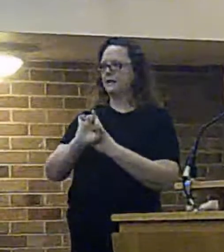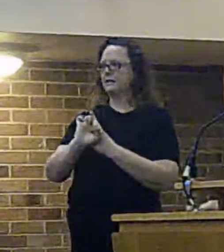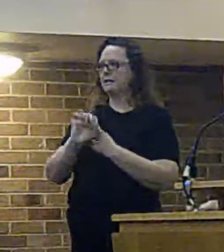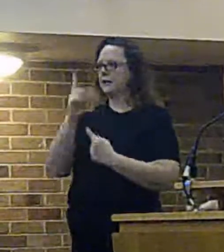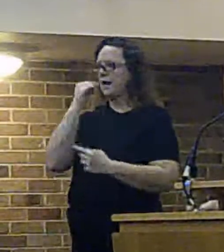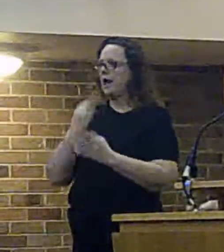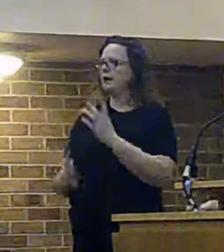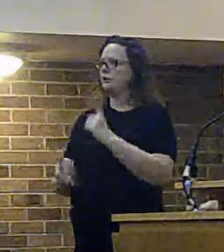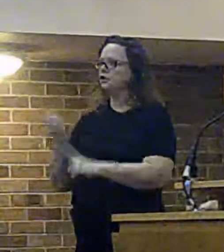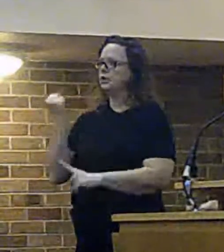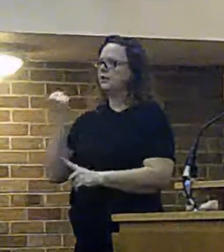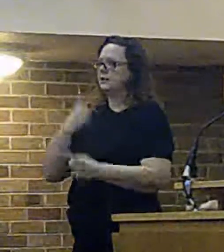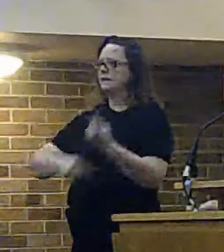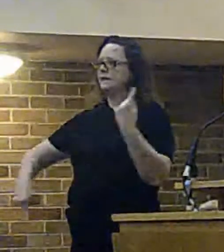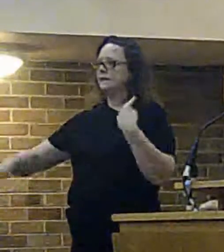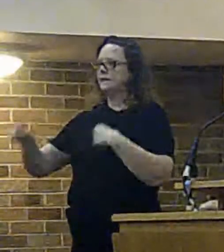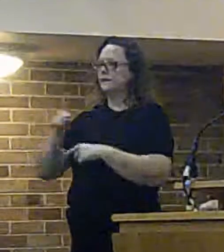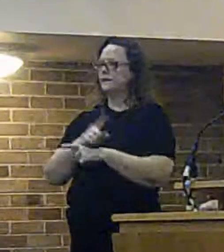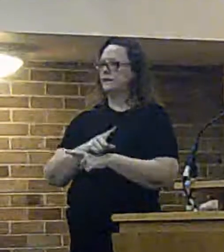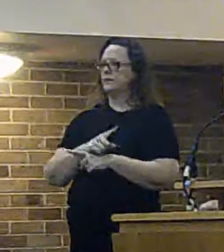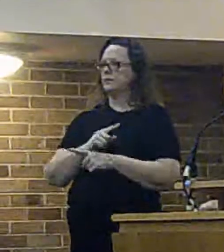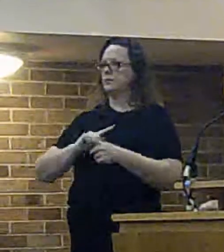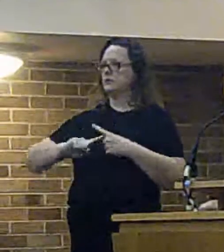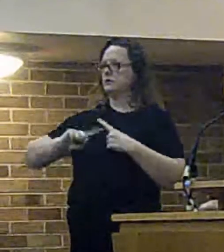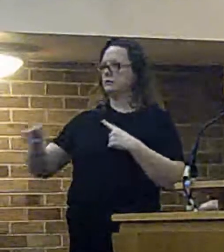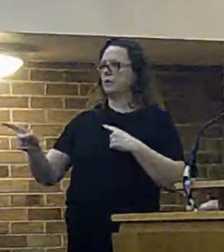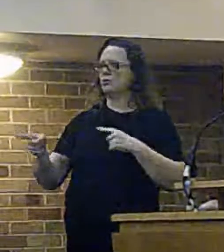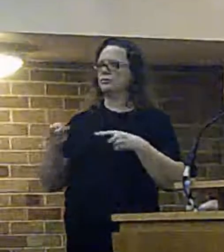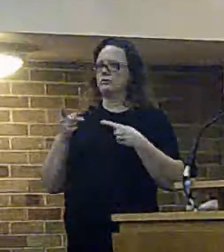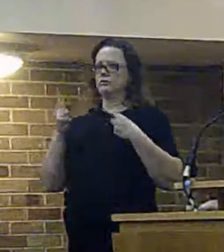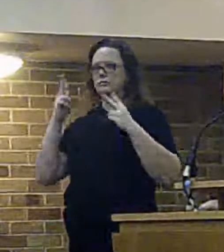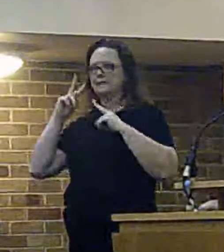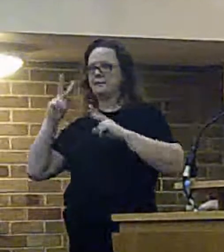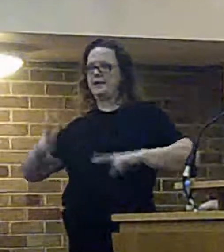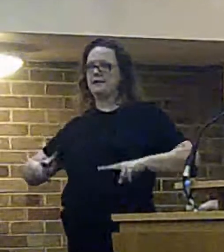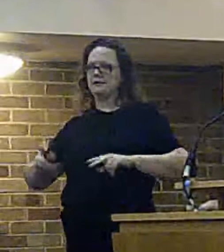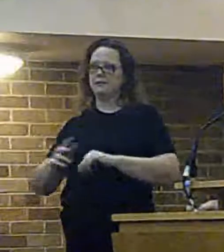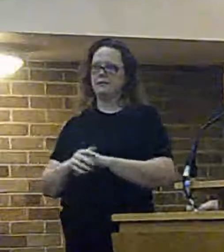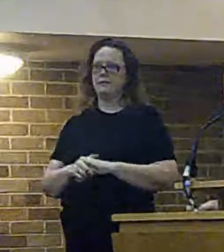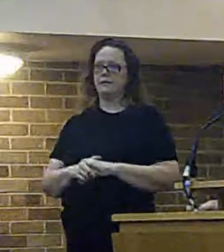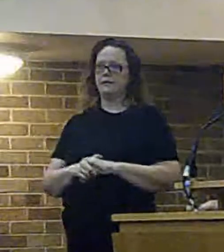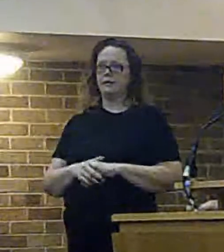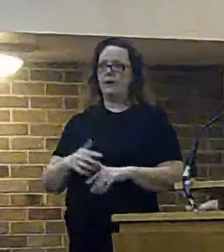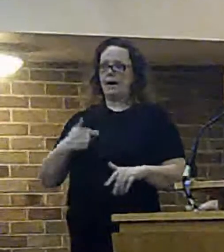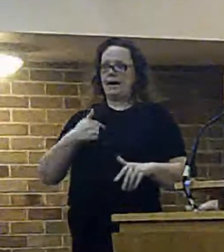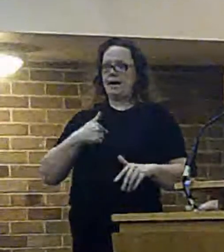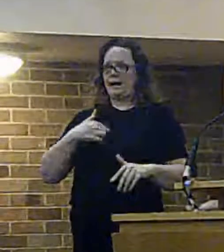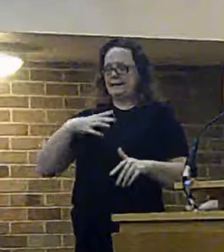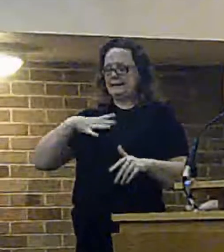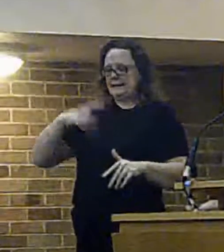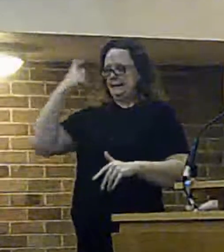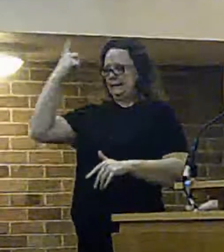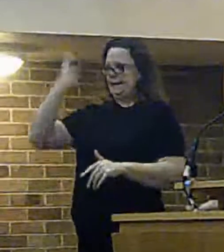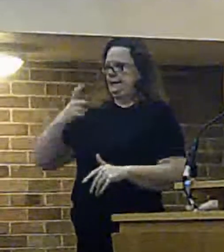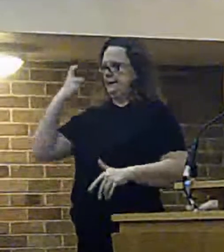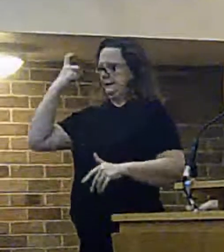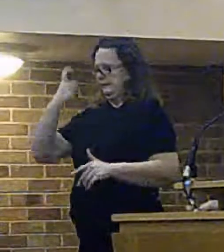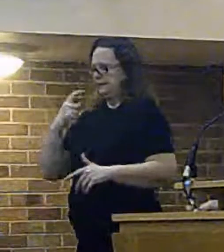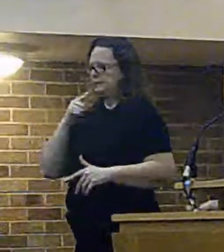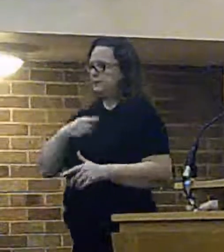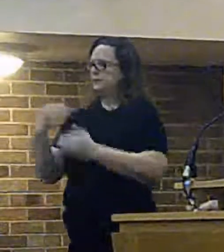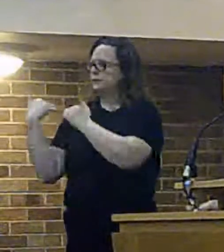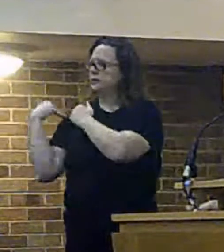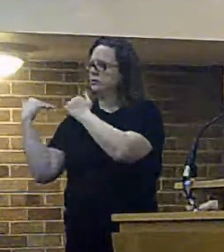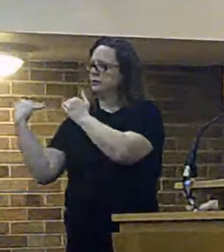from an operational response perspective which is what i am required to consider and also what the